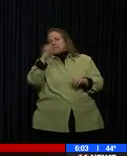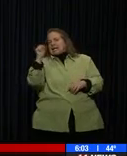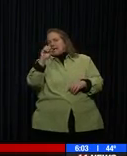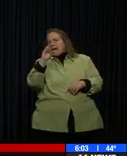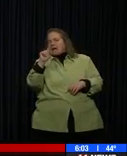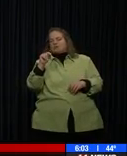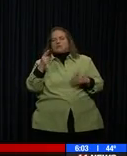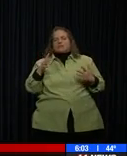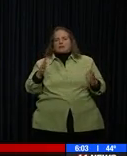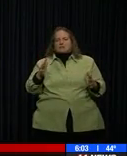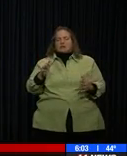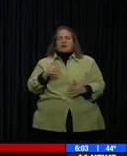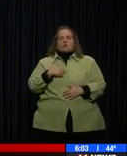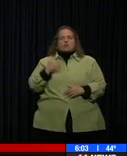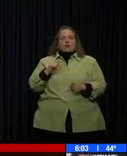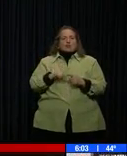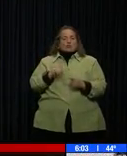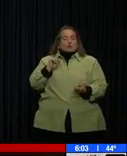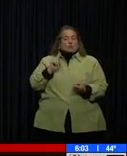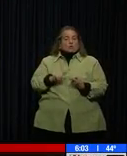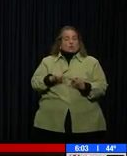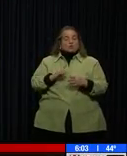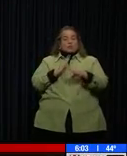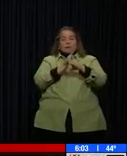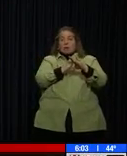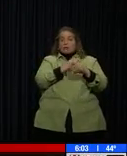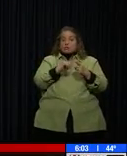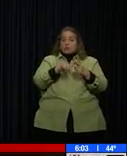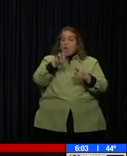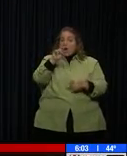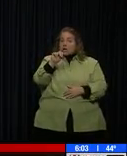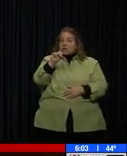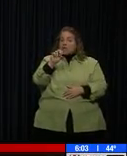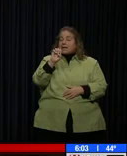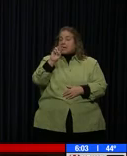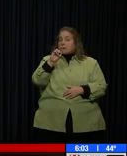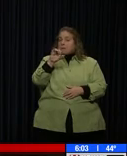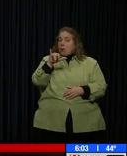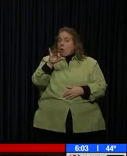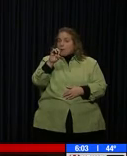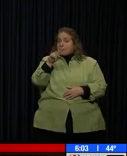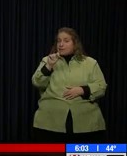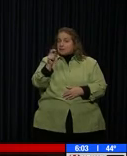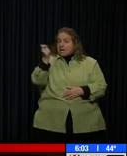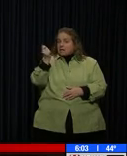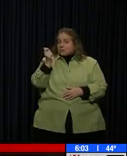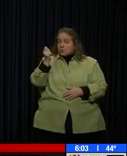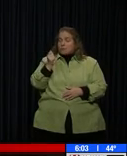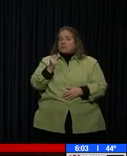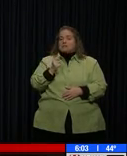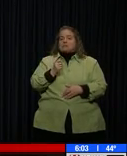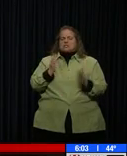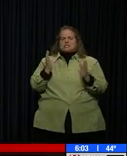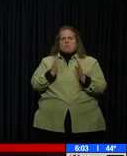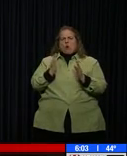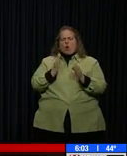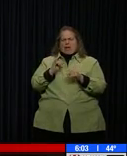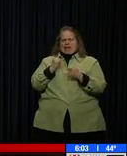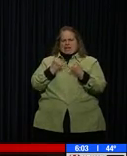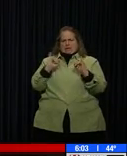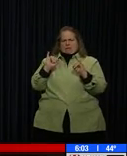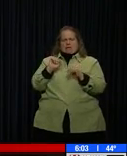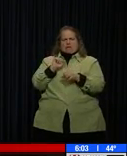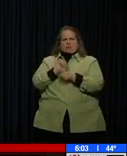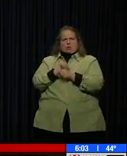But it does include entertainment, clothing, bookstores, and auto sales. But auto repair stores can remain open. That new order was